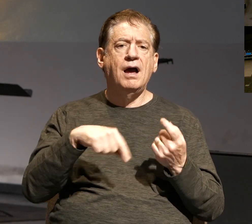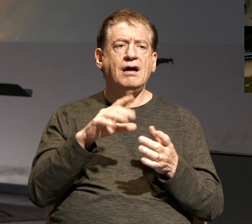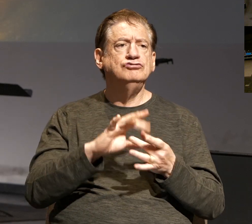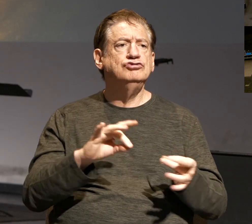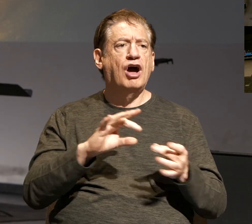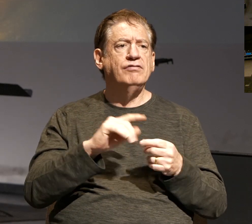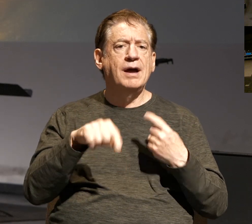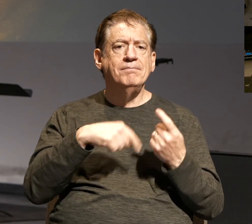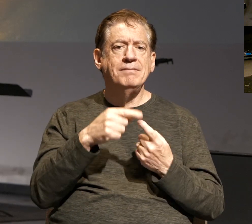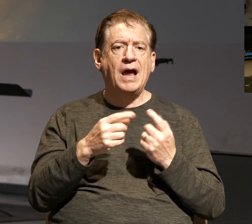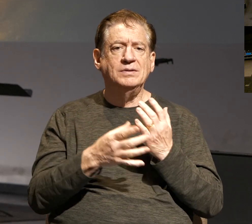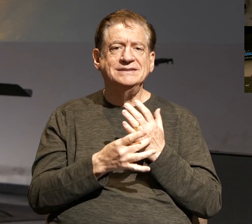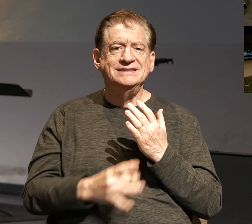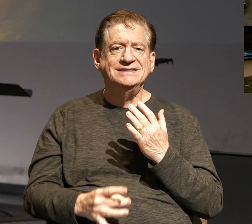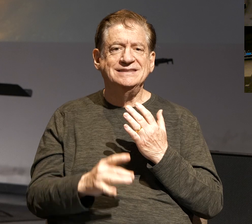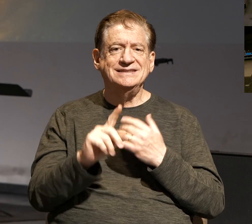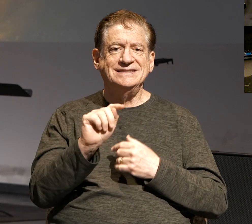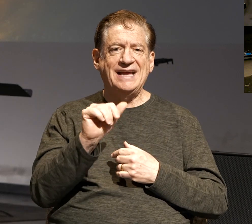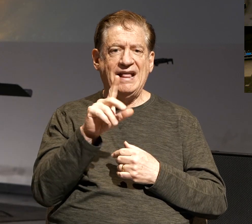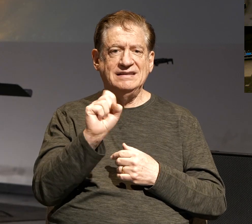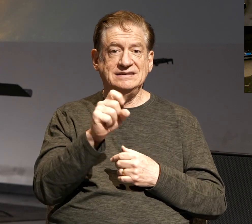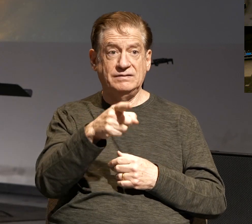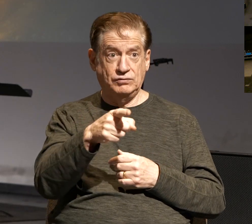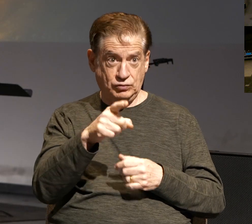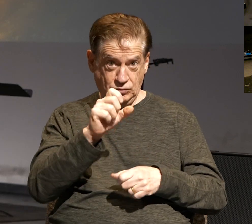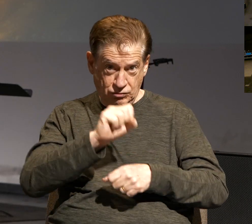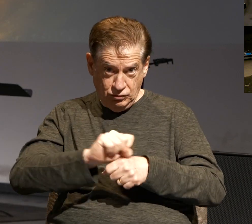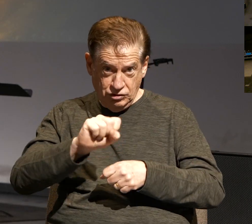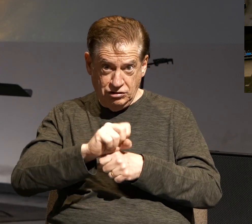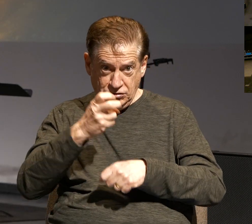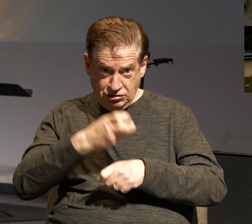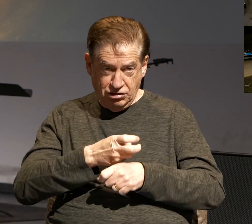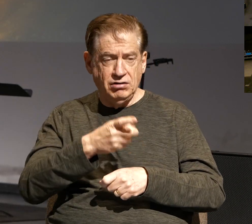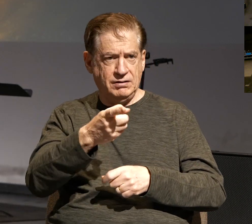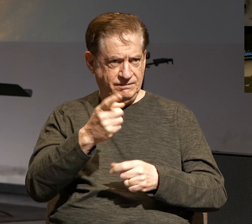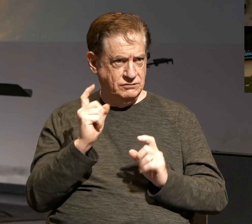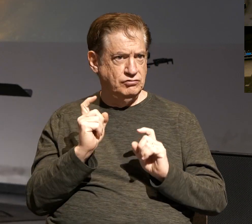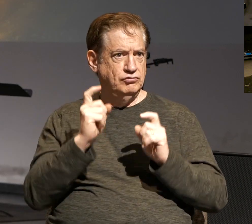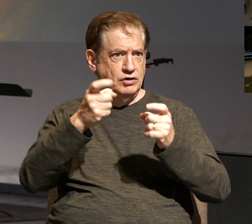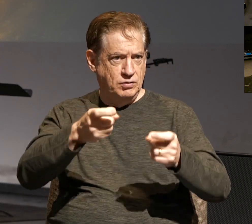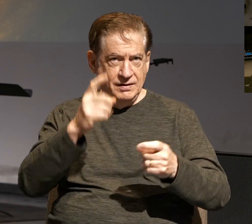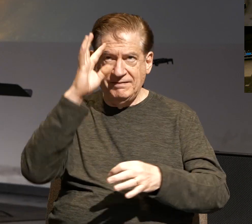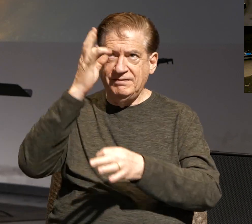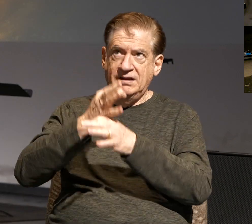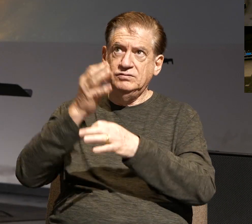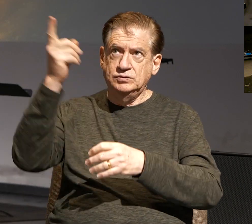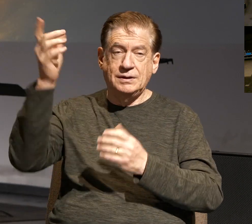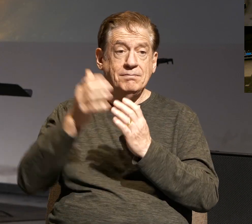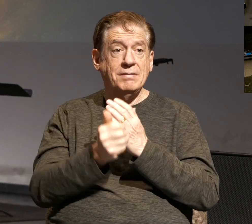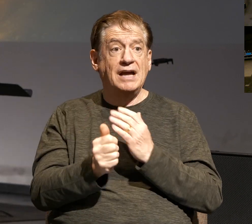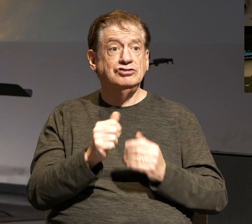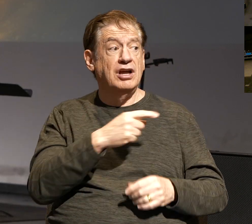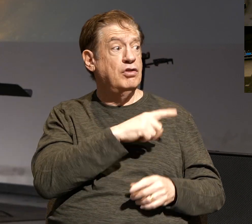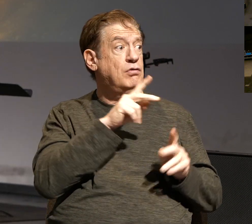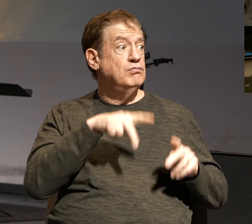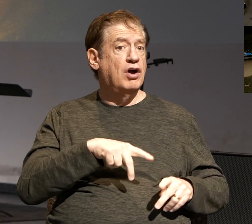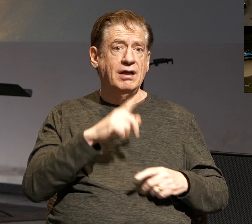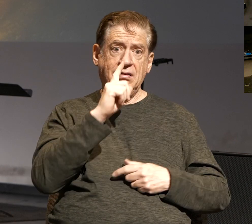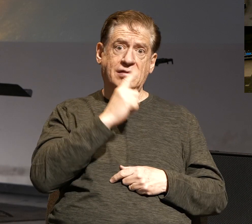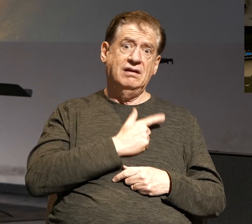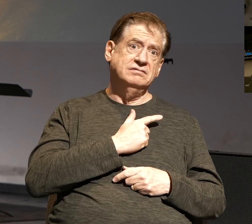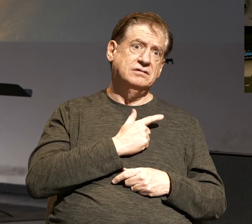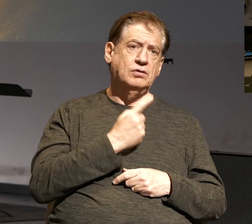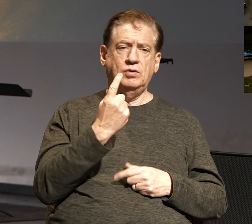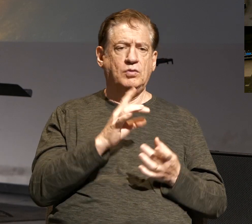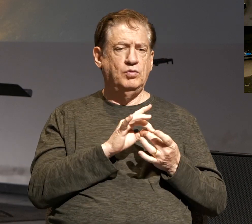for hard work and being faithful to the master. And the slothful lazy one is known as